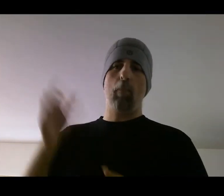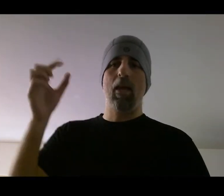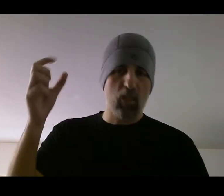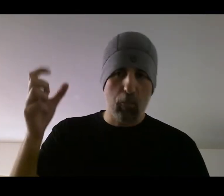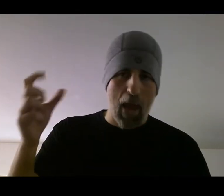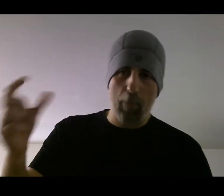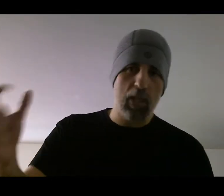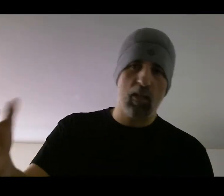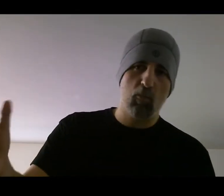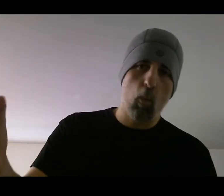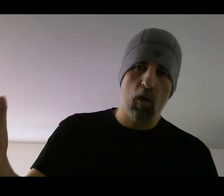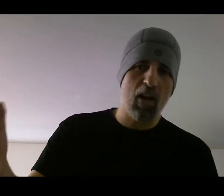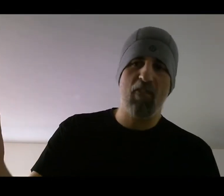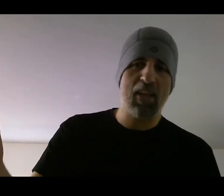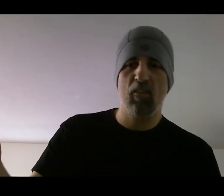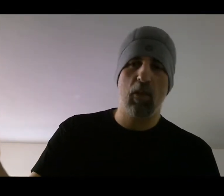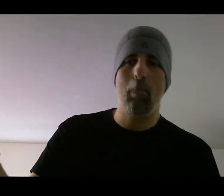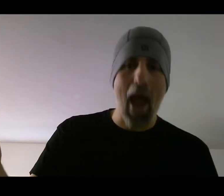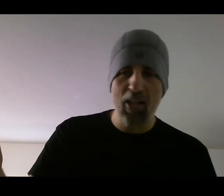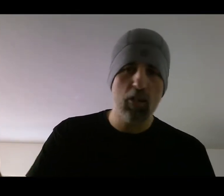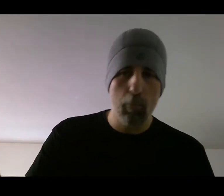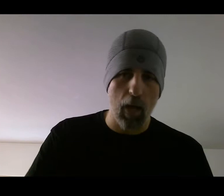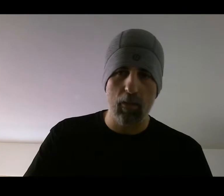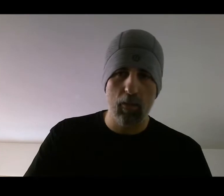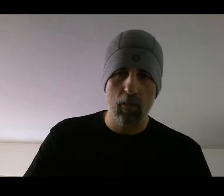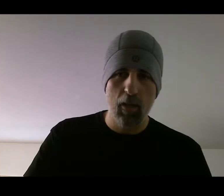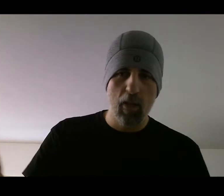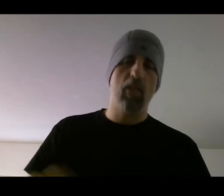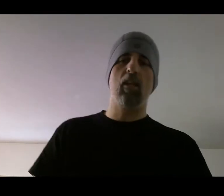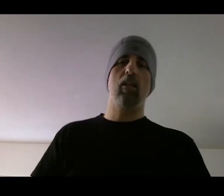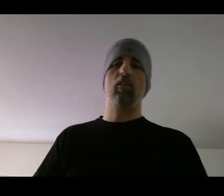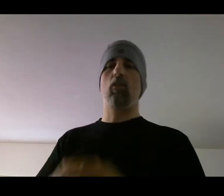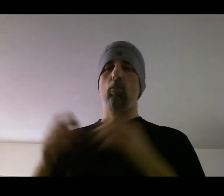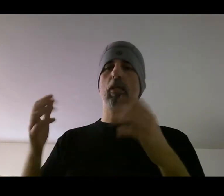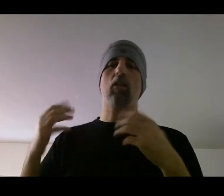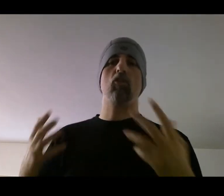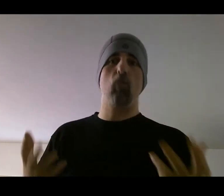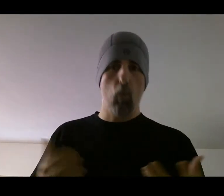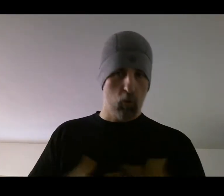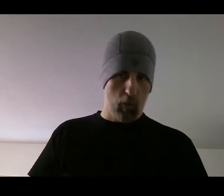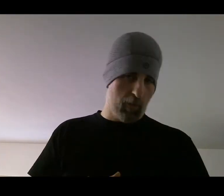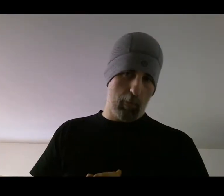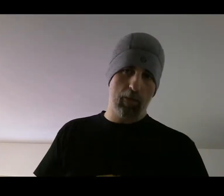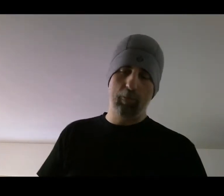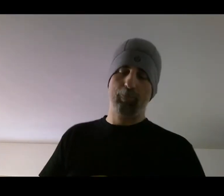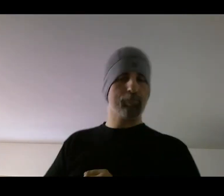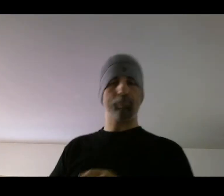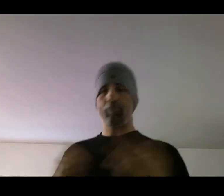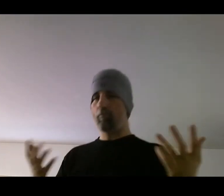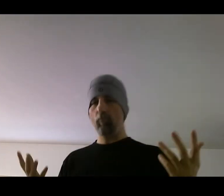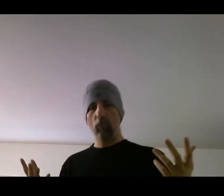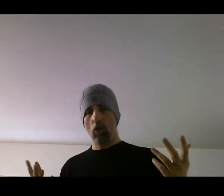spamming. It's more effective to mash the button than it is to be controlled with the button. So